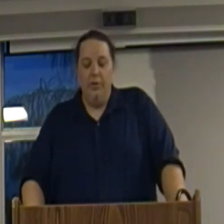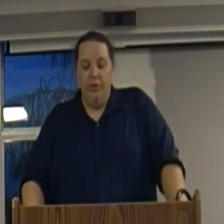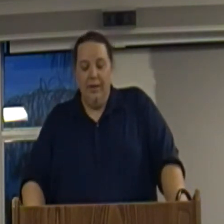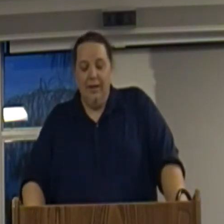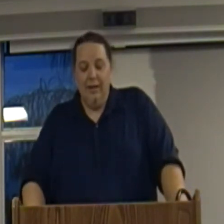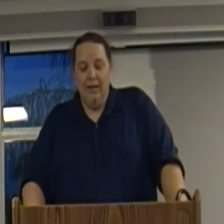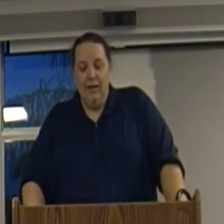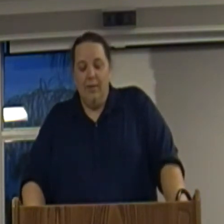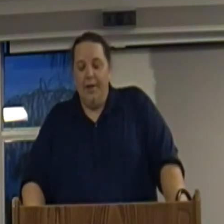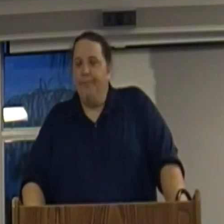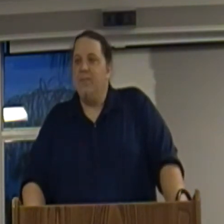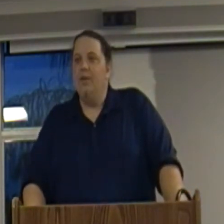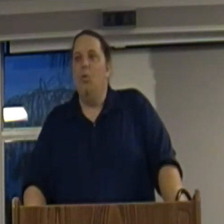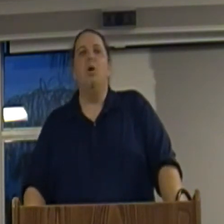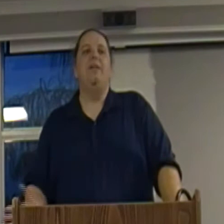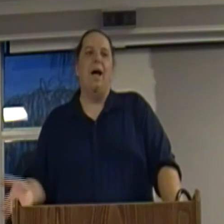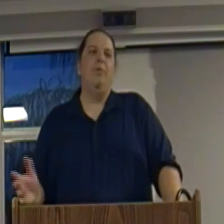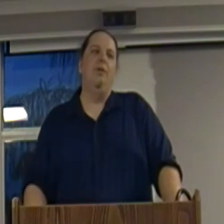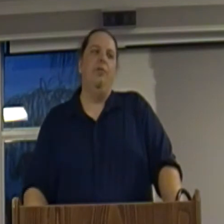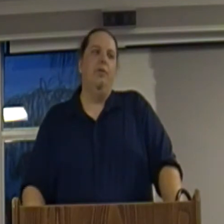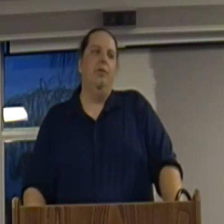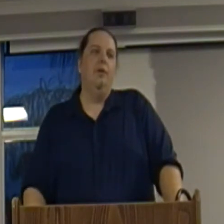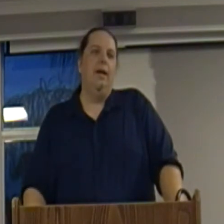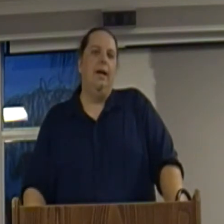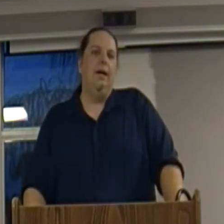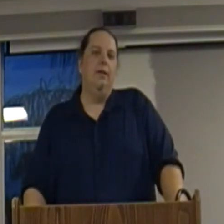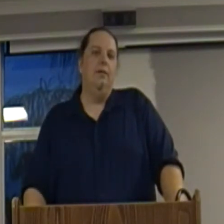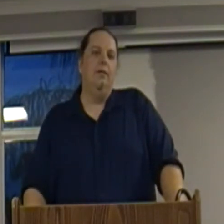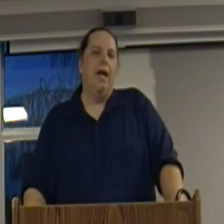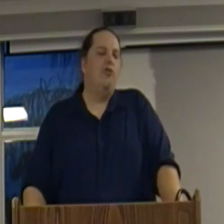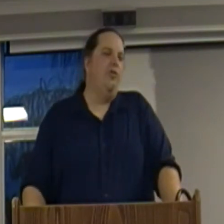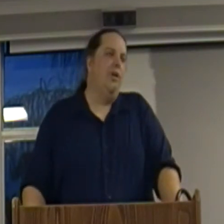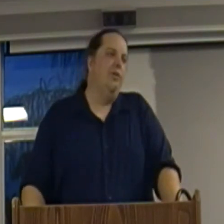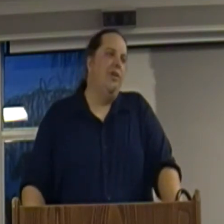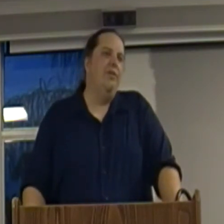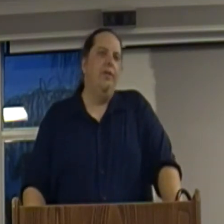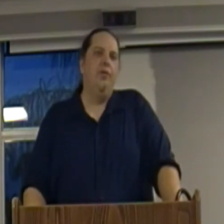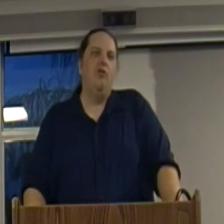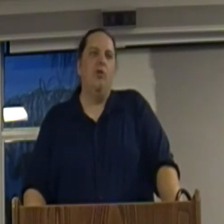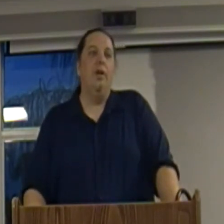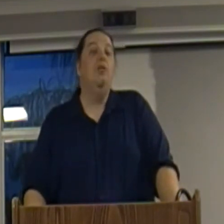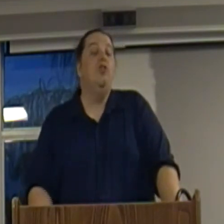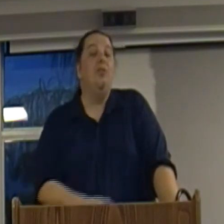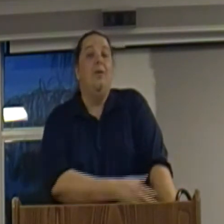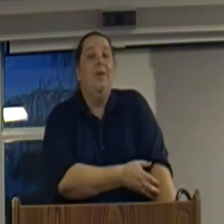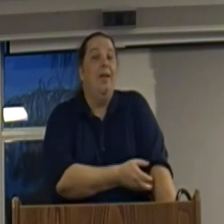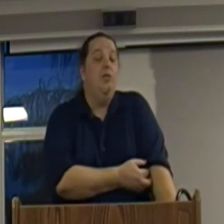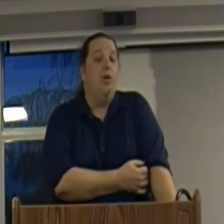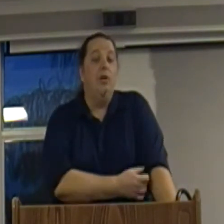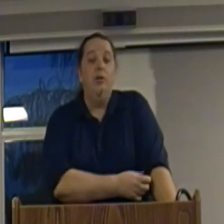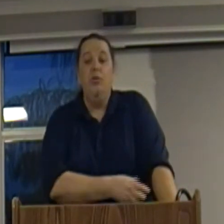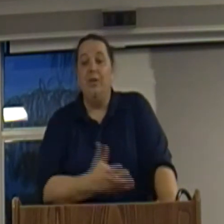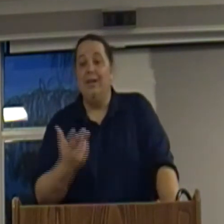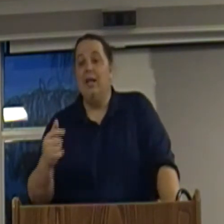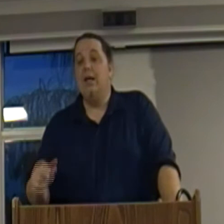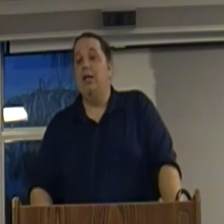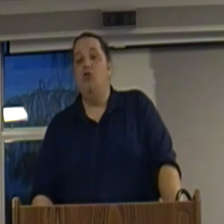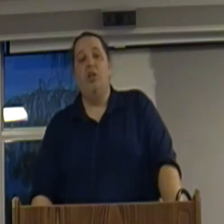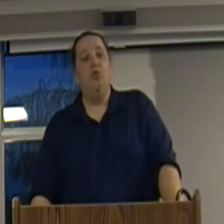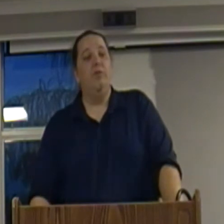was. But the word capitalist, uh, actually started in the 17th century and it just, when they started using it, it just